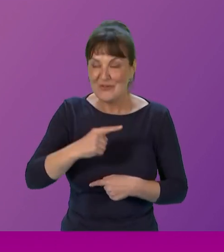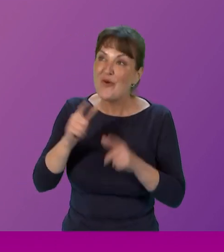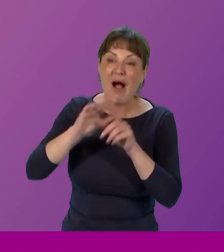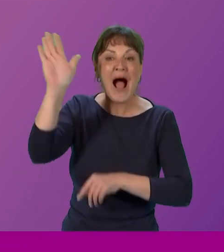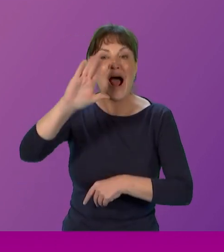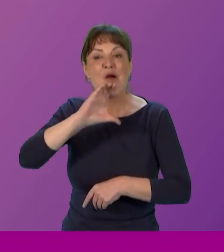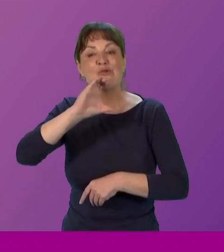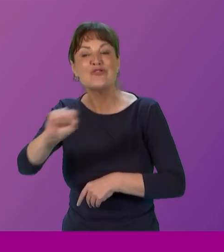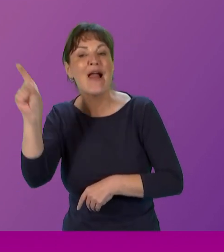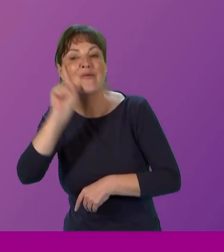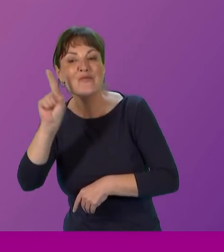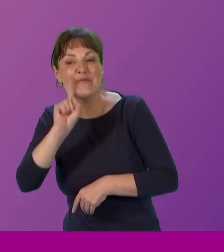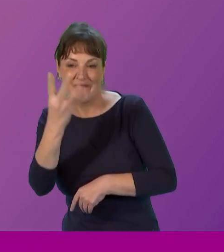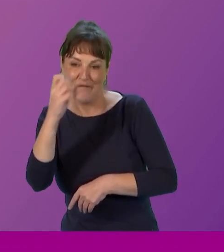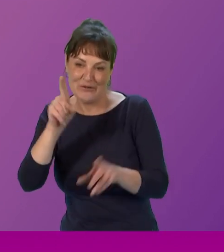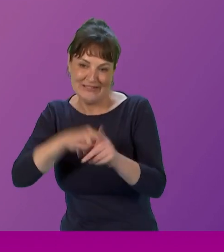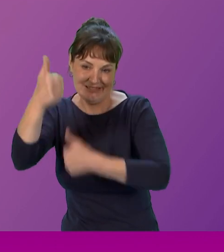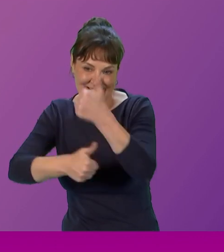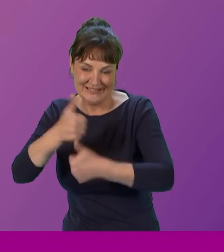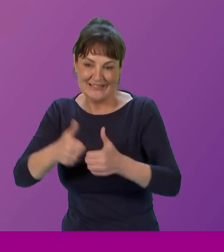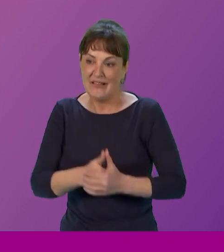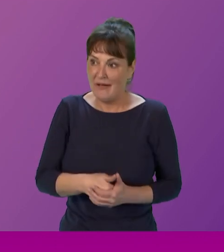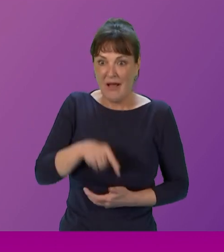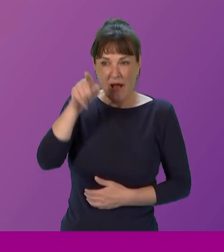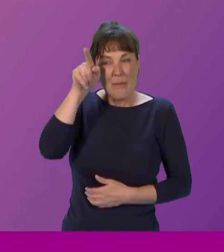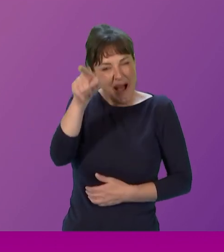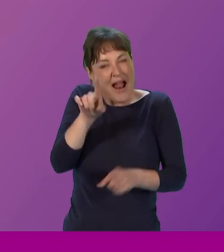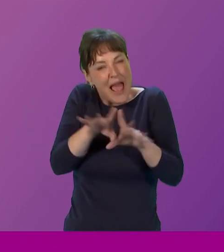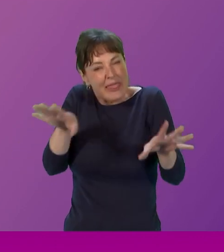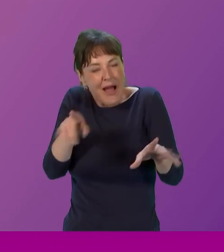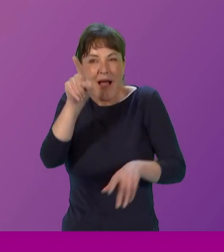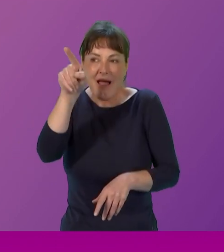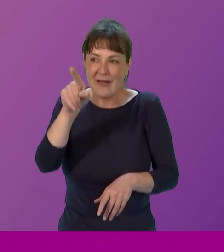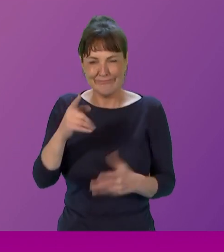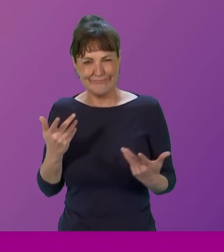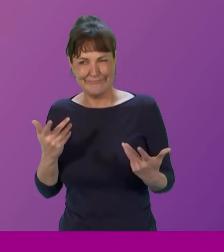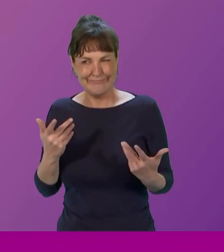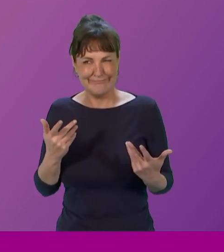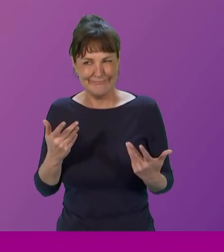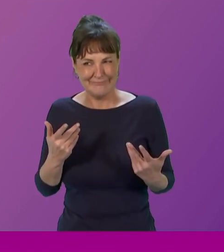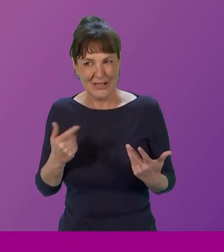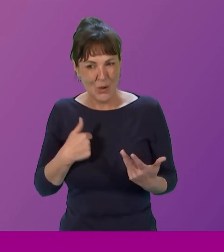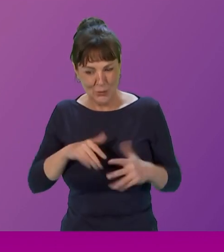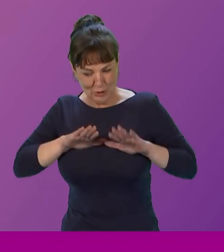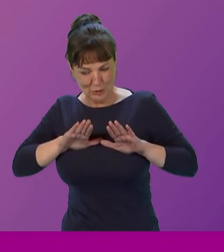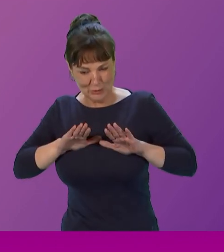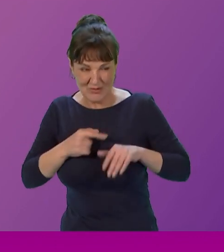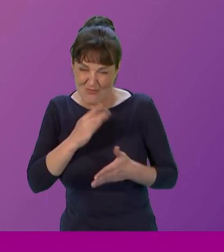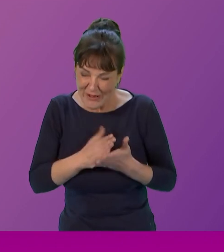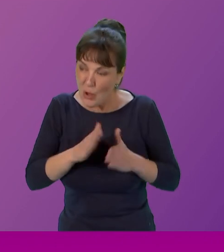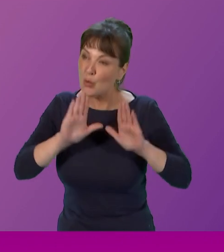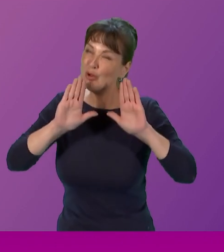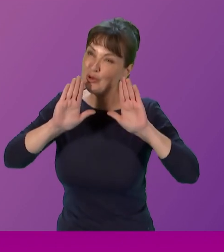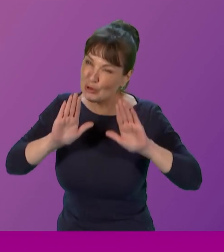again, it's, it's that issue of saying, actually, we shouldn't need them. There, there should be, but I'm glad they're there.